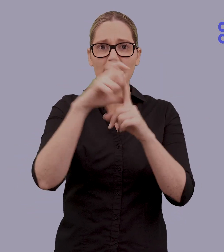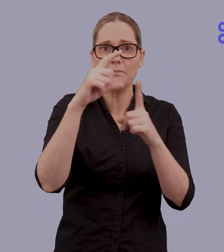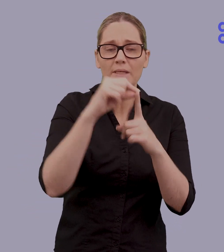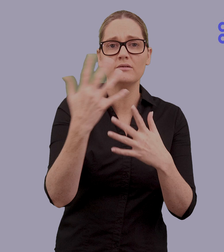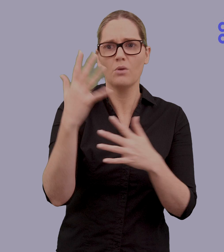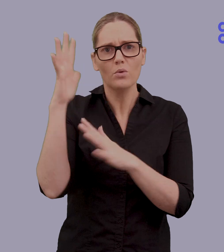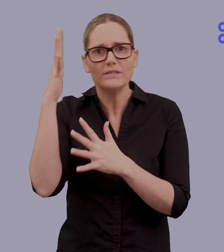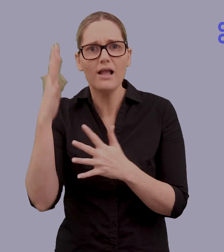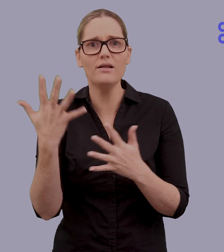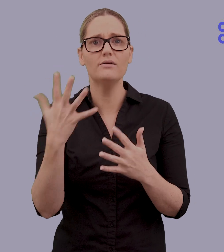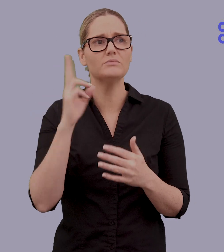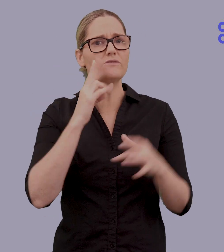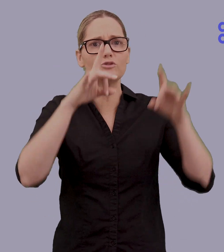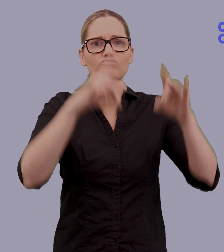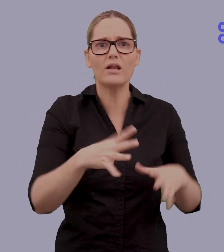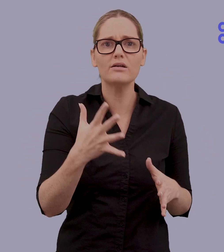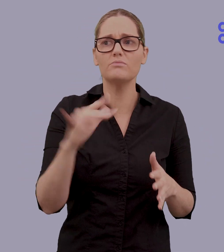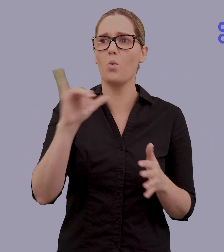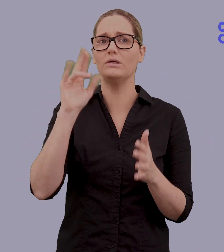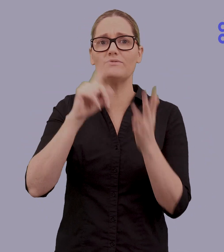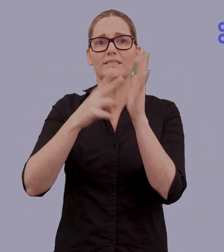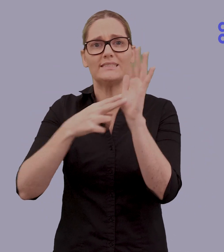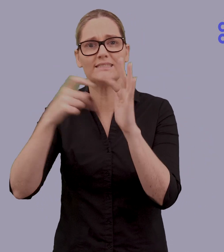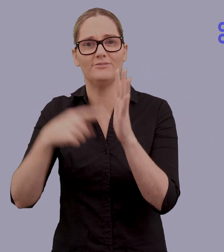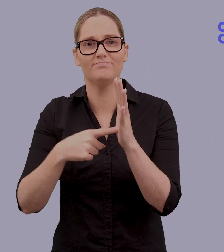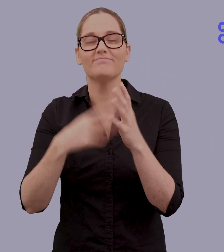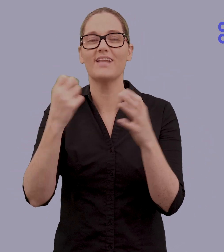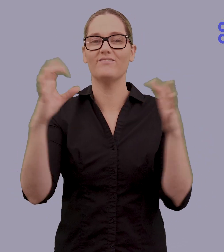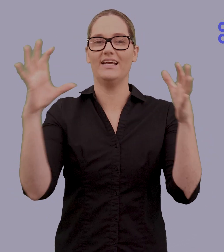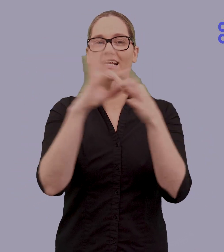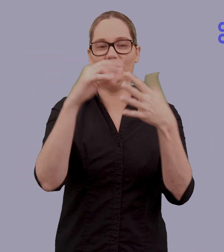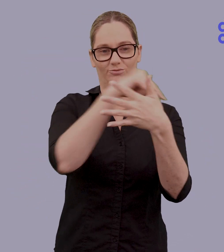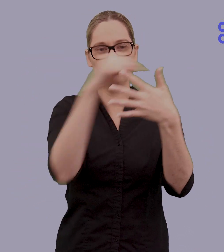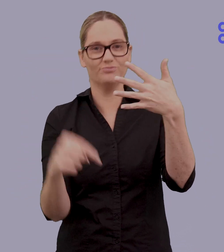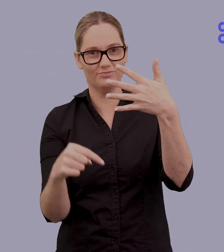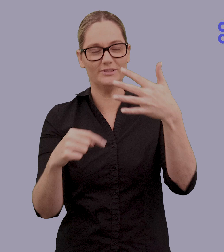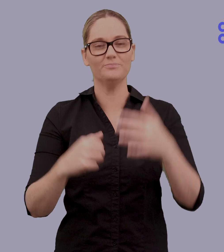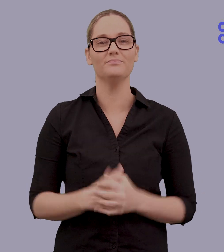Auslan, Deaf Australia and Deaf Connect is listed below. Thank you.